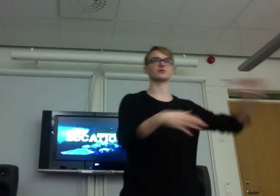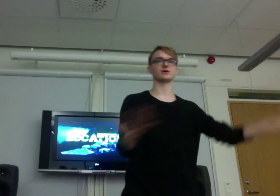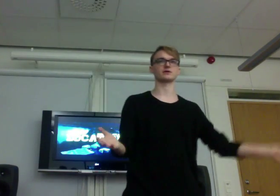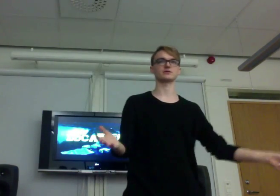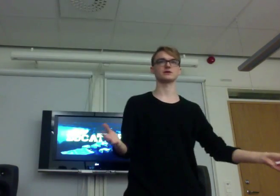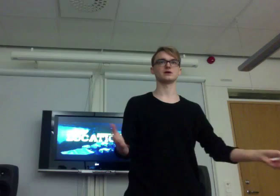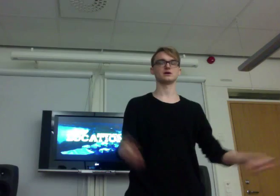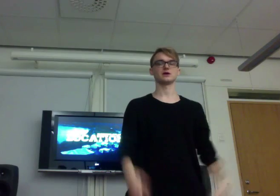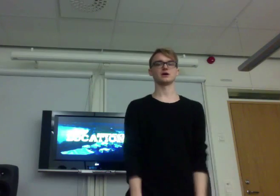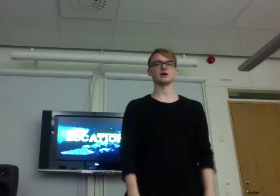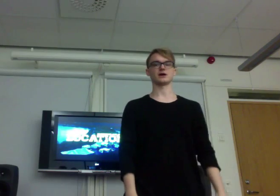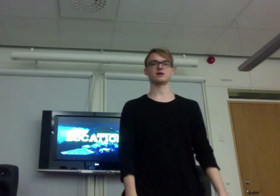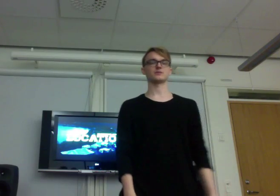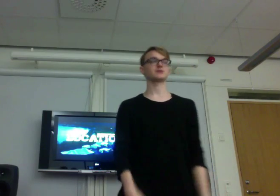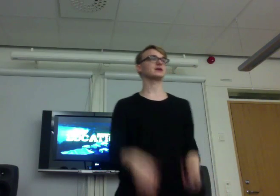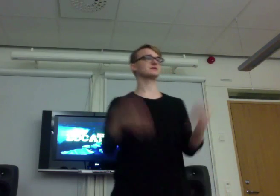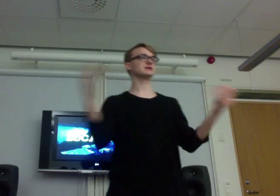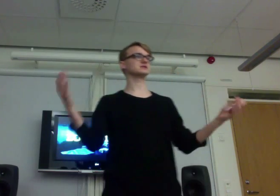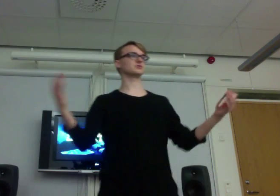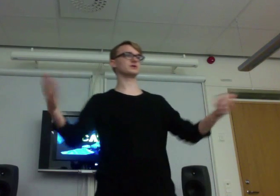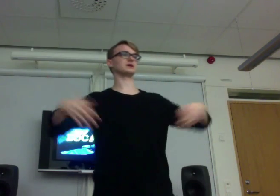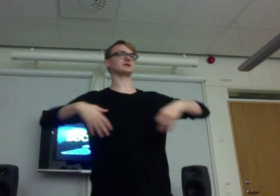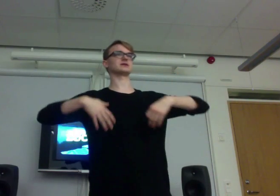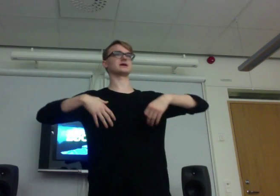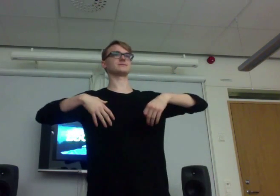here. But that needs to be in the...